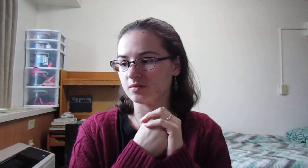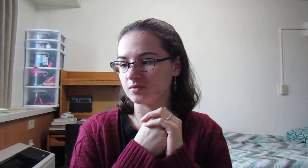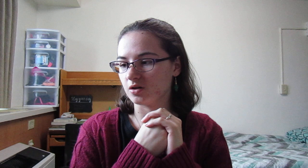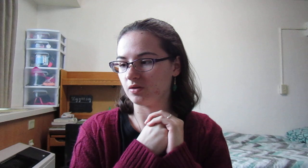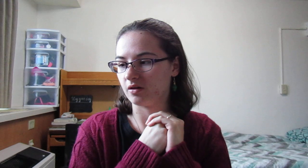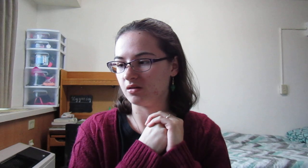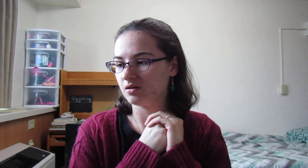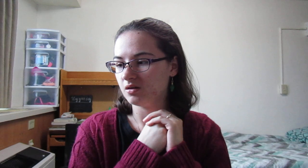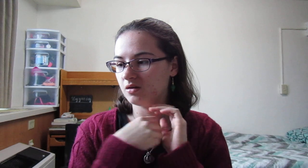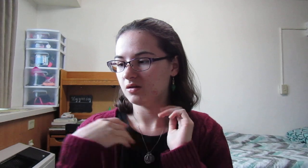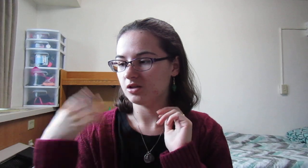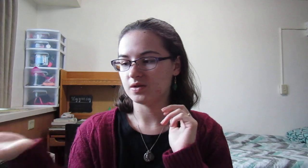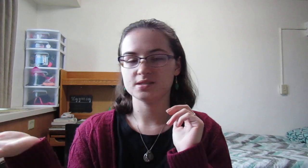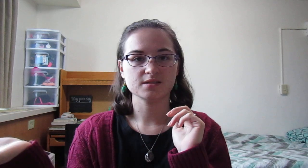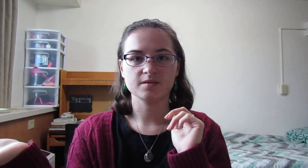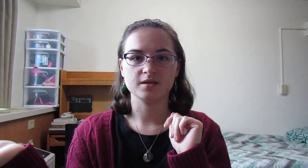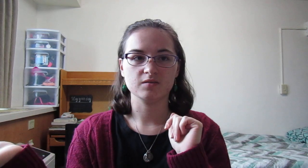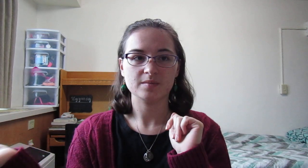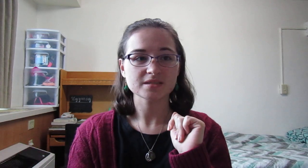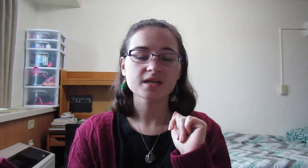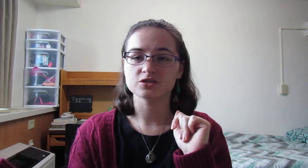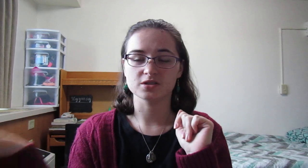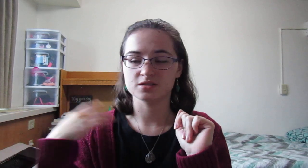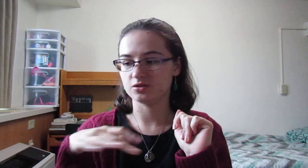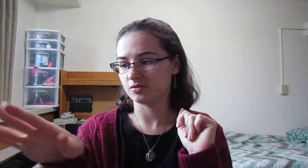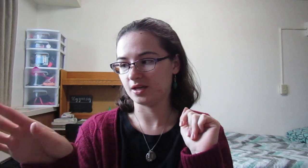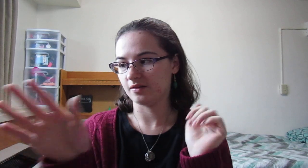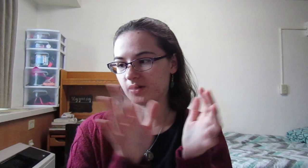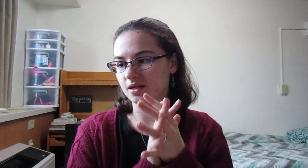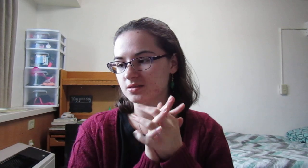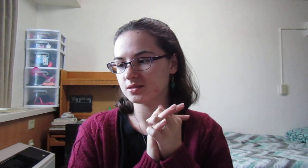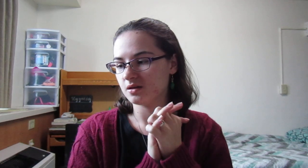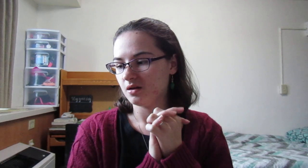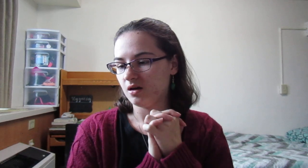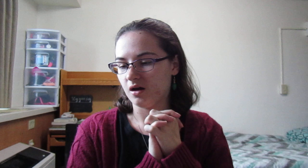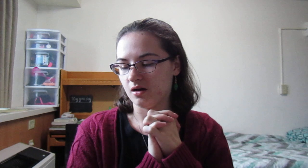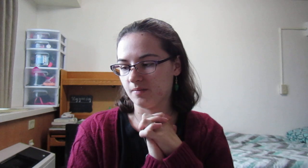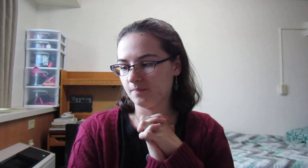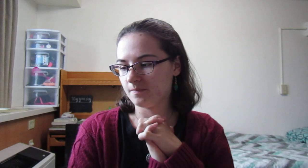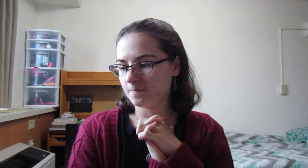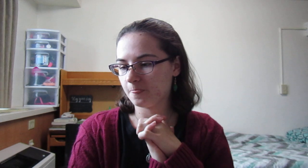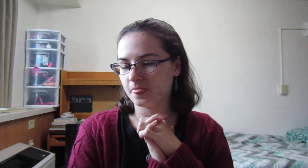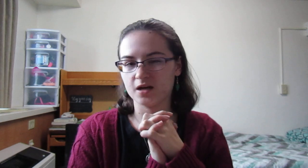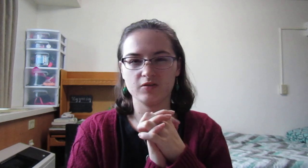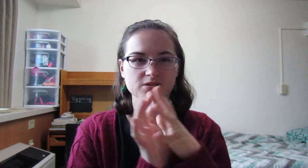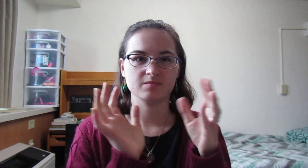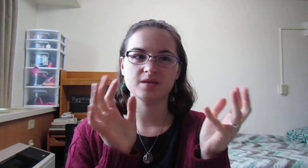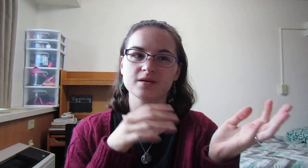Um, go to the USCCB website and just do the daily readings. Um, I know there's some email